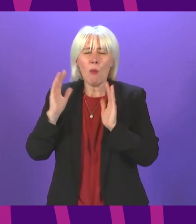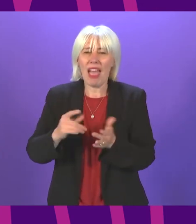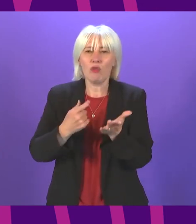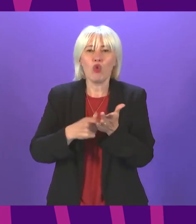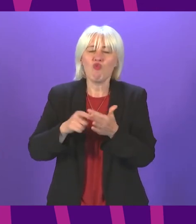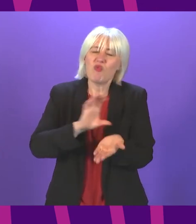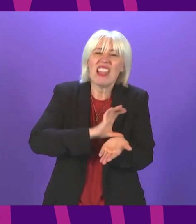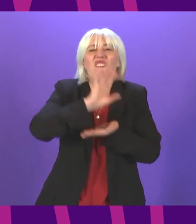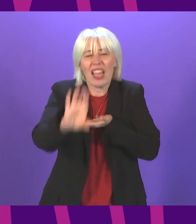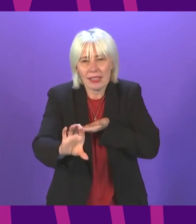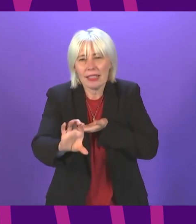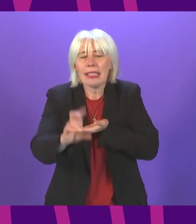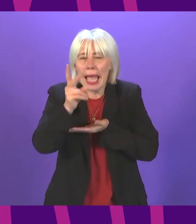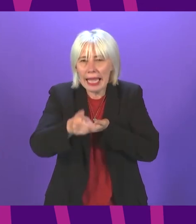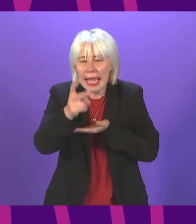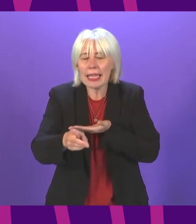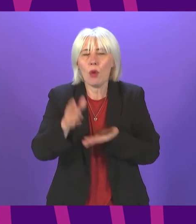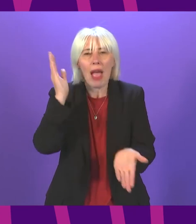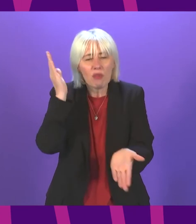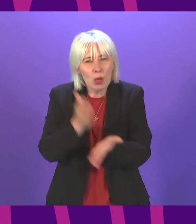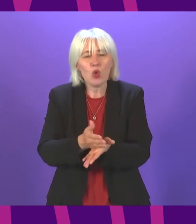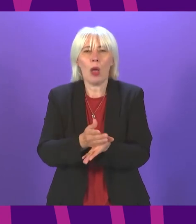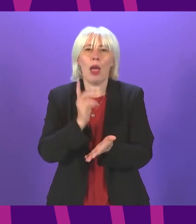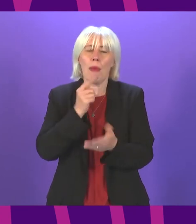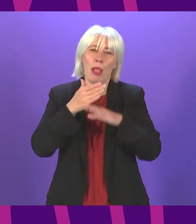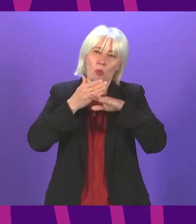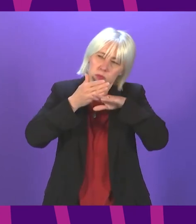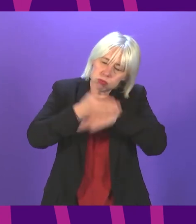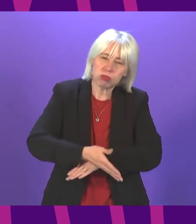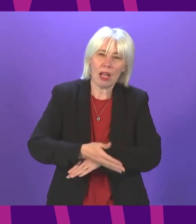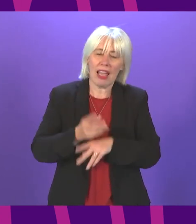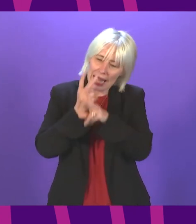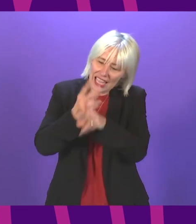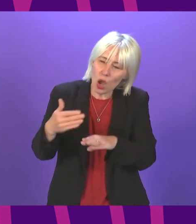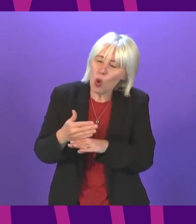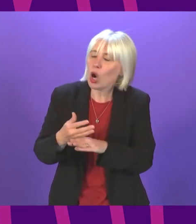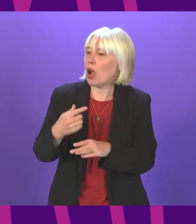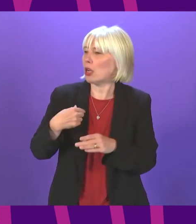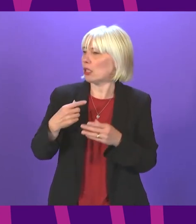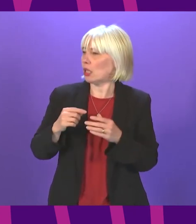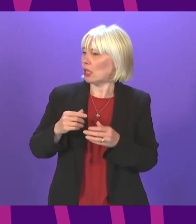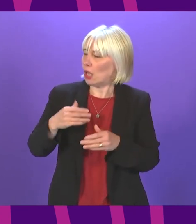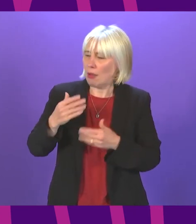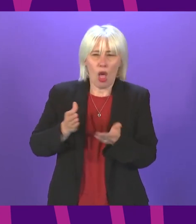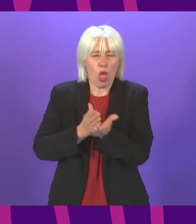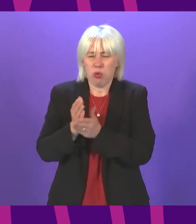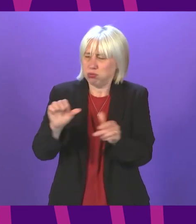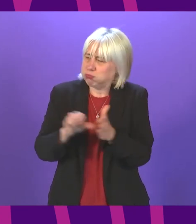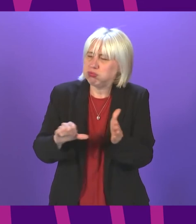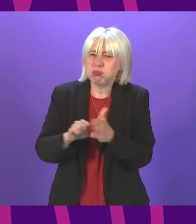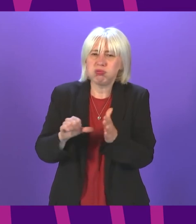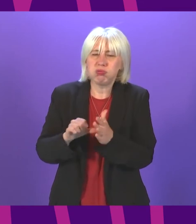and it's got to make sure that we keep people who work hard as care workers who've been through really difficult circumstances